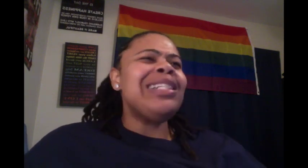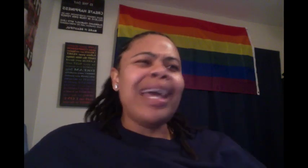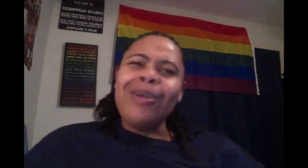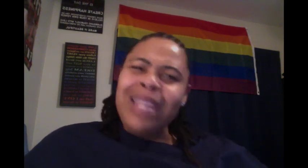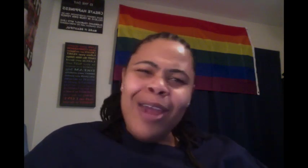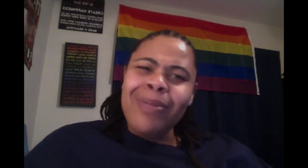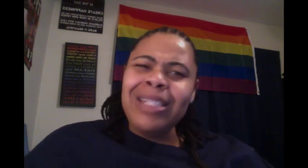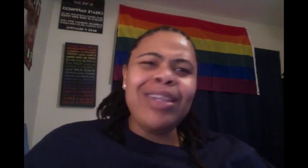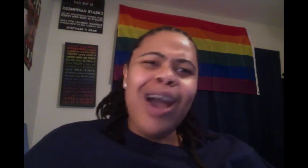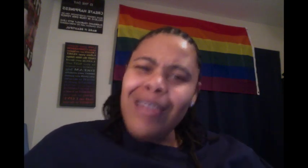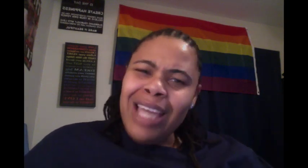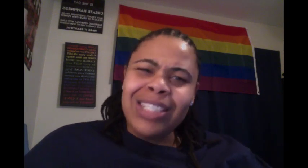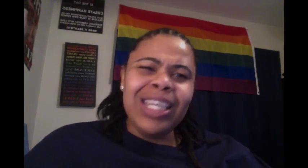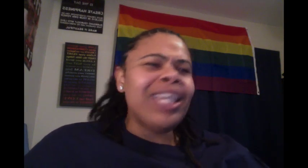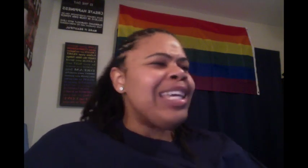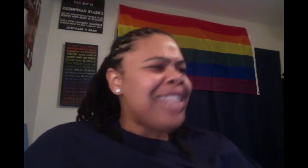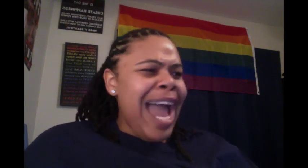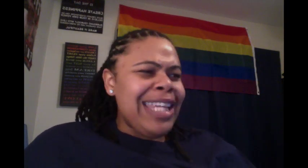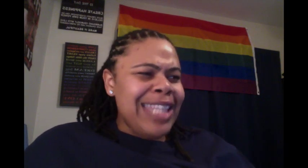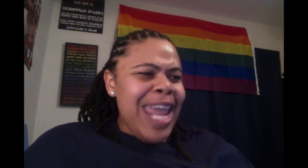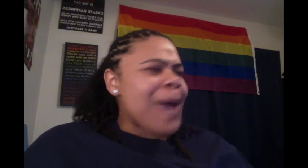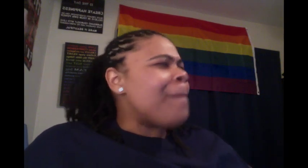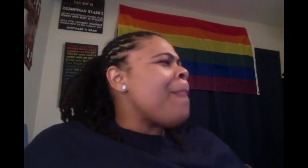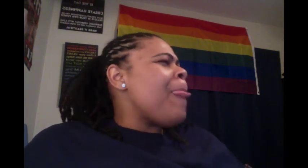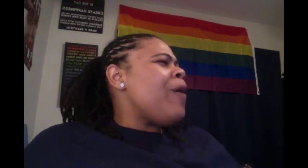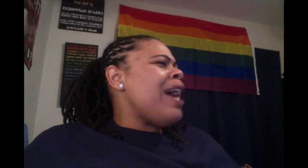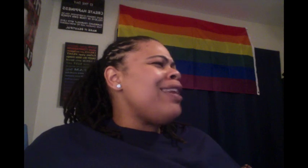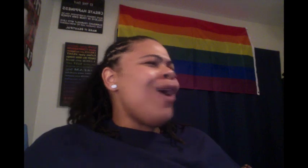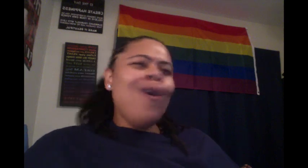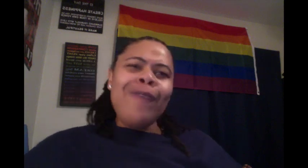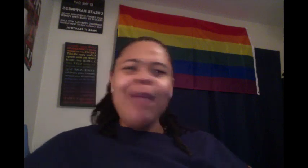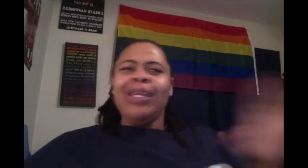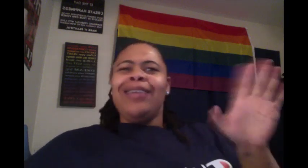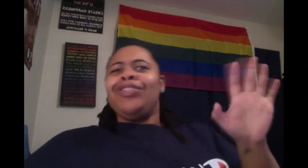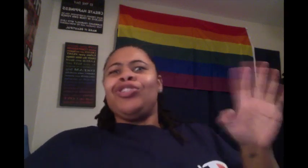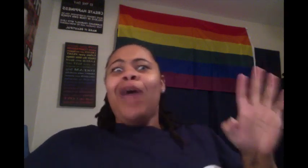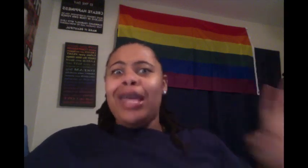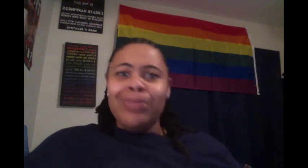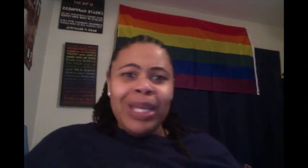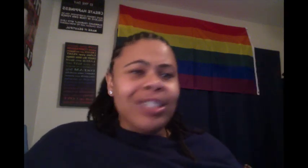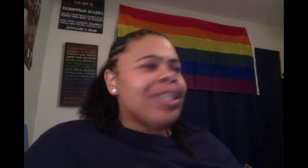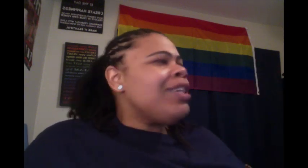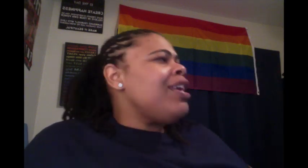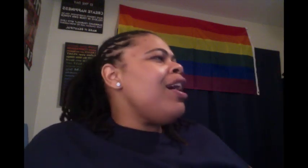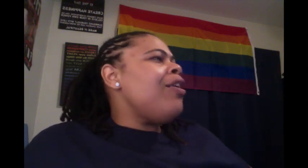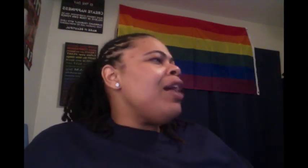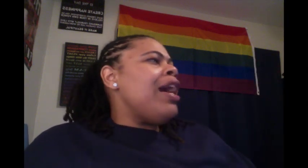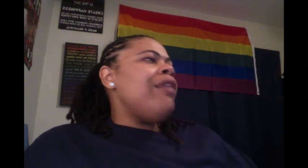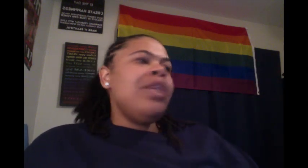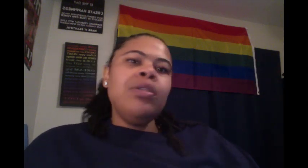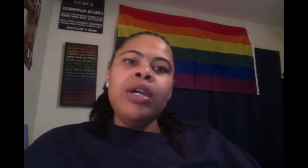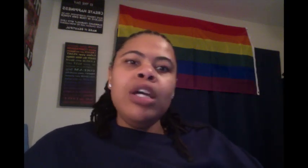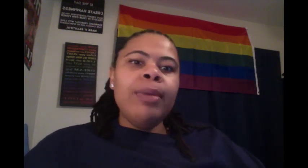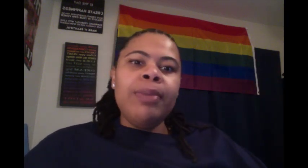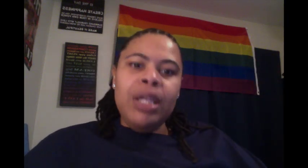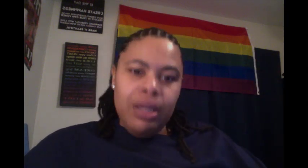Psychological, psychotherapist and all that shit. God damn. Okay. The whole family in distress, bitch. You know, and Victoria come up in there.